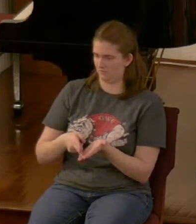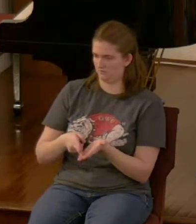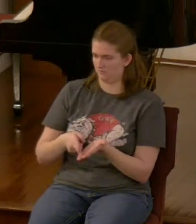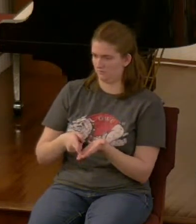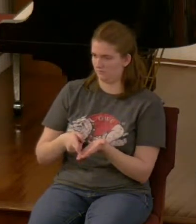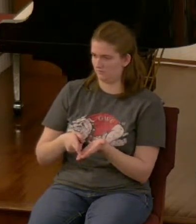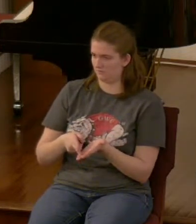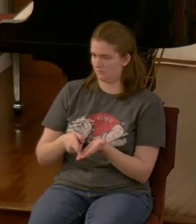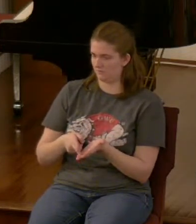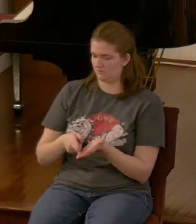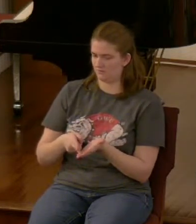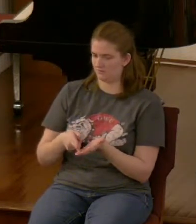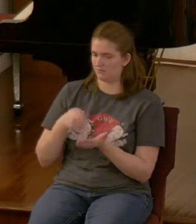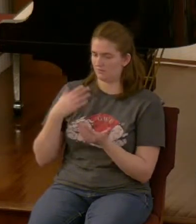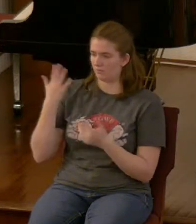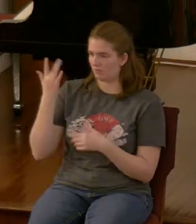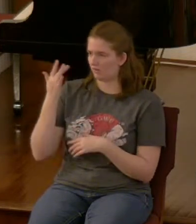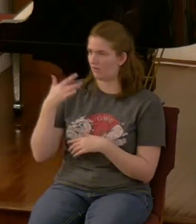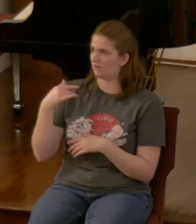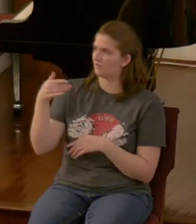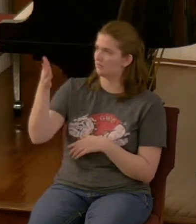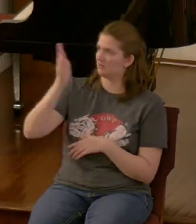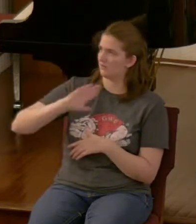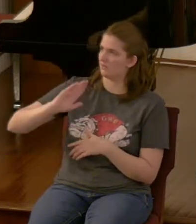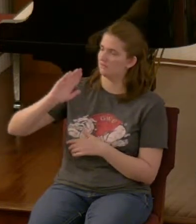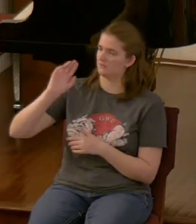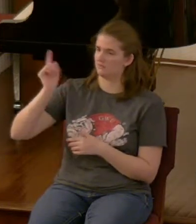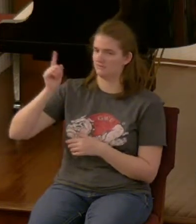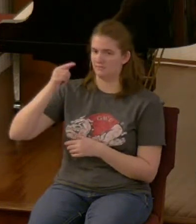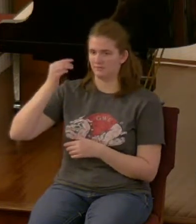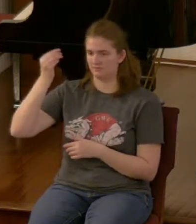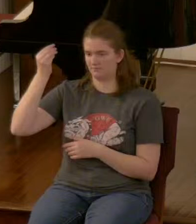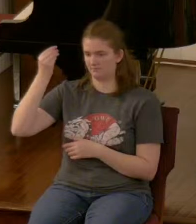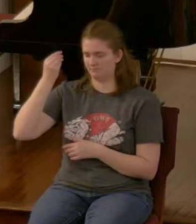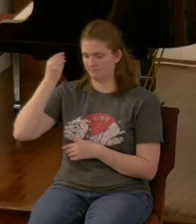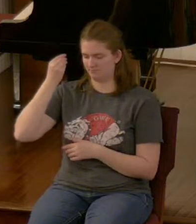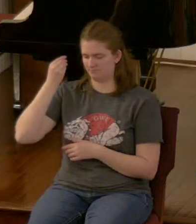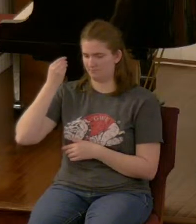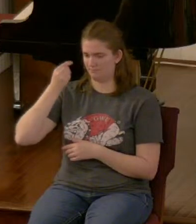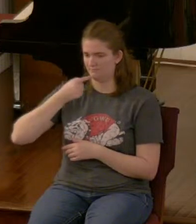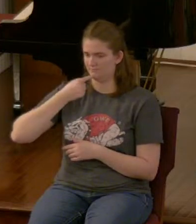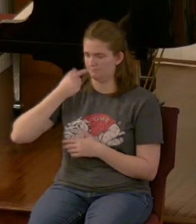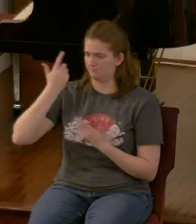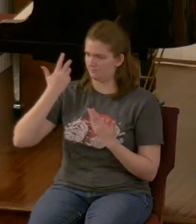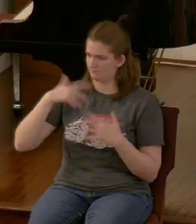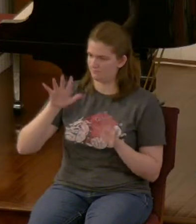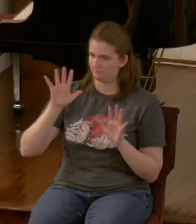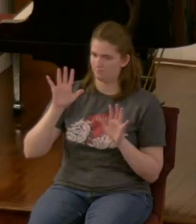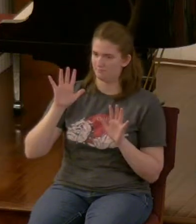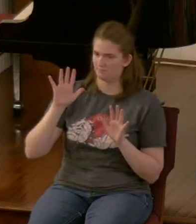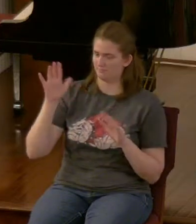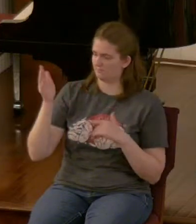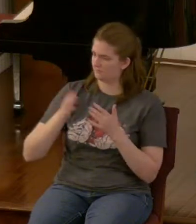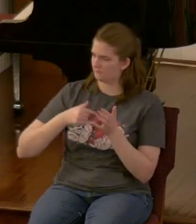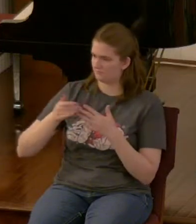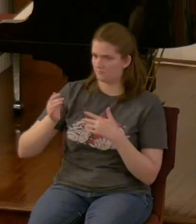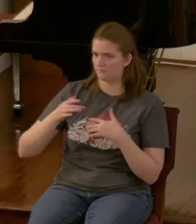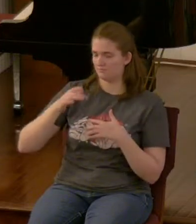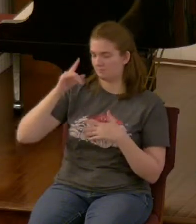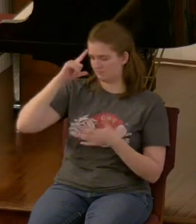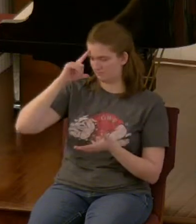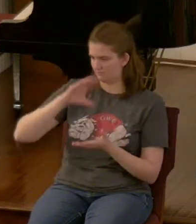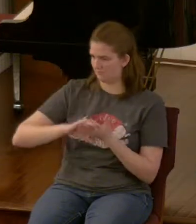in the story because God settled it or said it that settles it whether or not we believe it or not